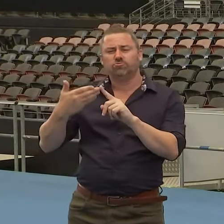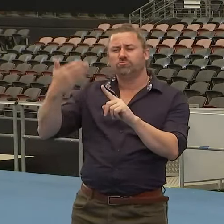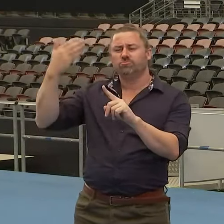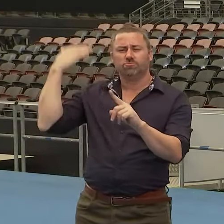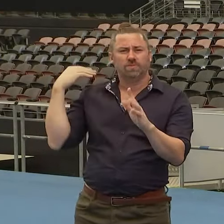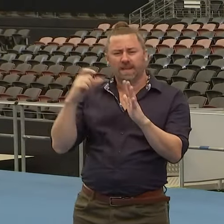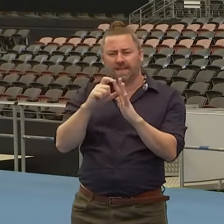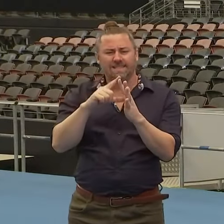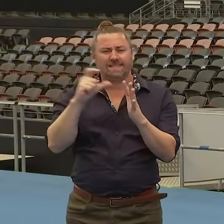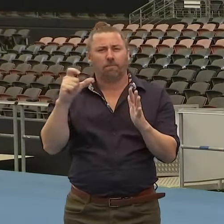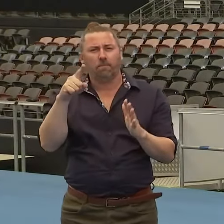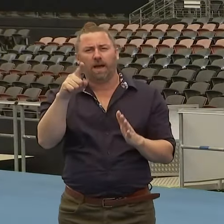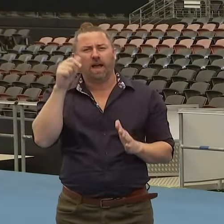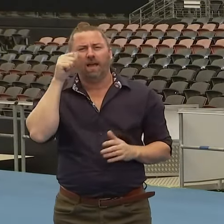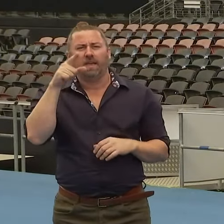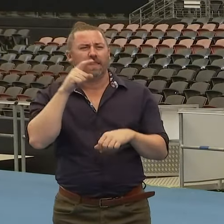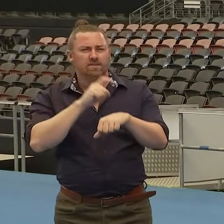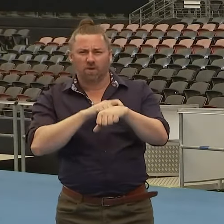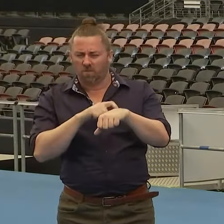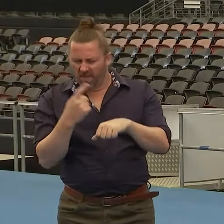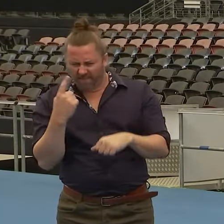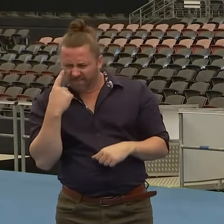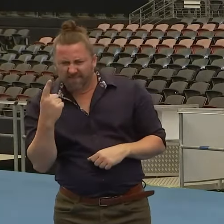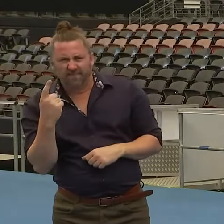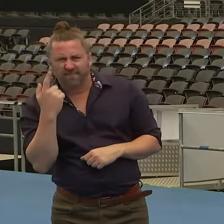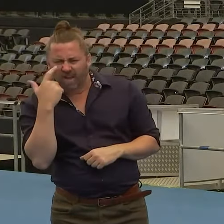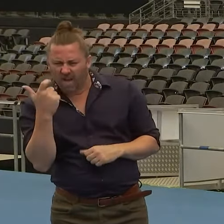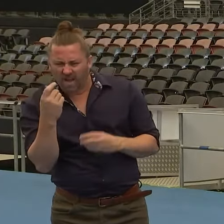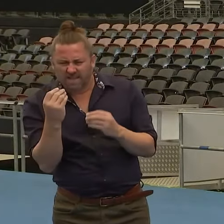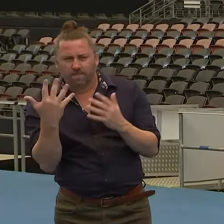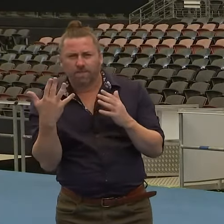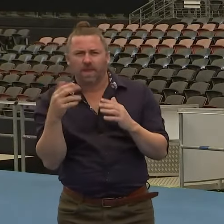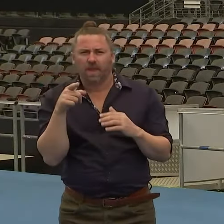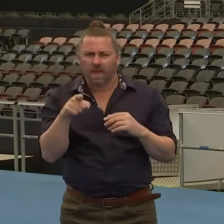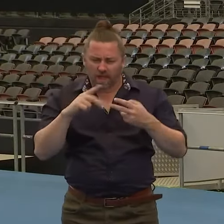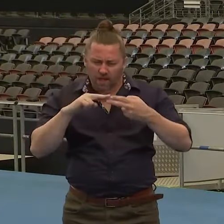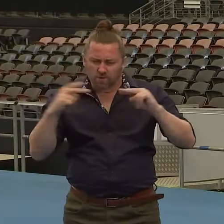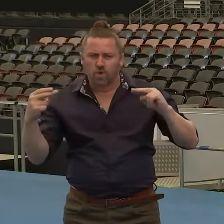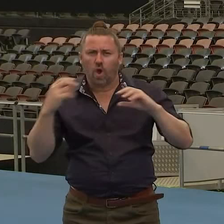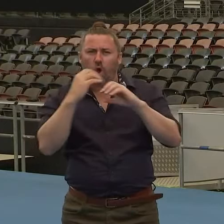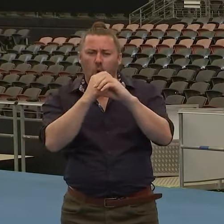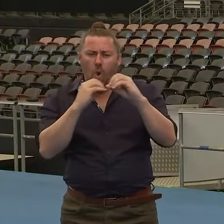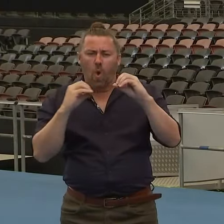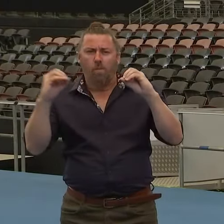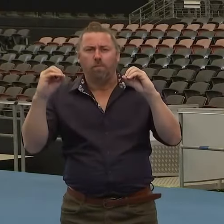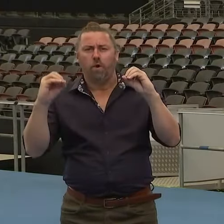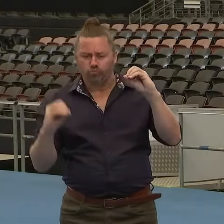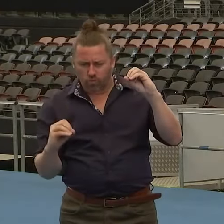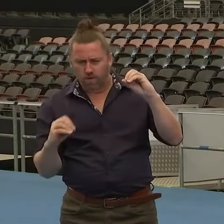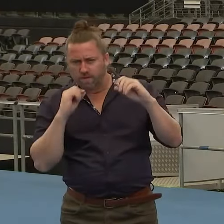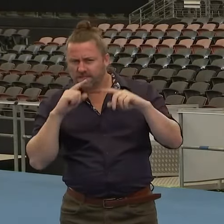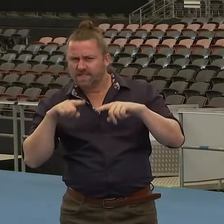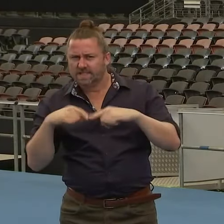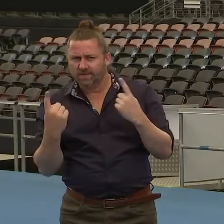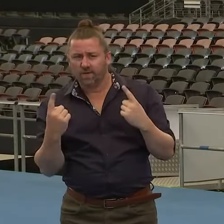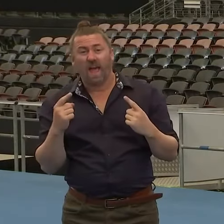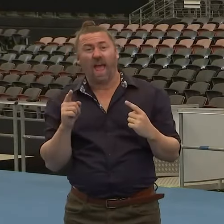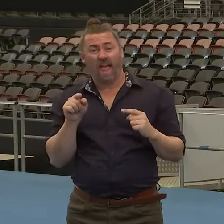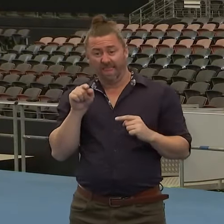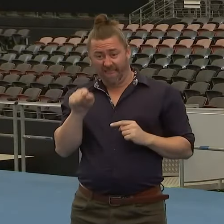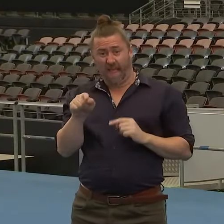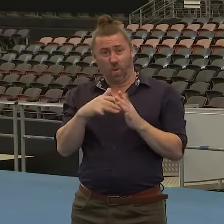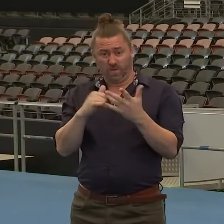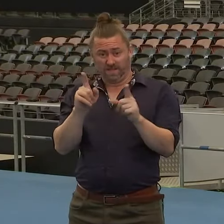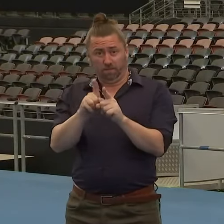You might recall that they identified a novel strain of the Omicron, variant of the Omicron. This is, in fact, the same strain